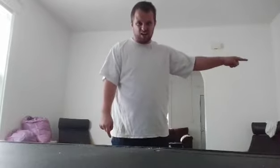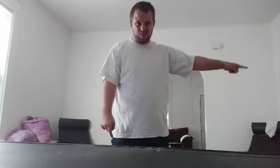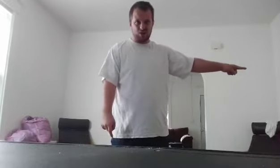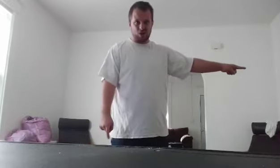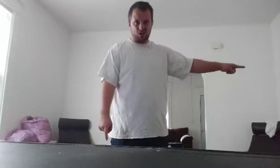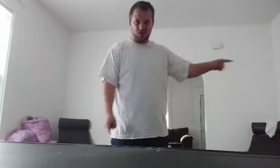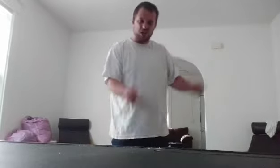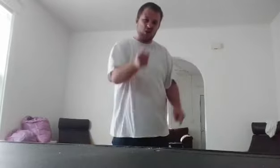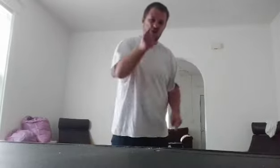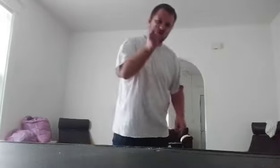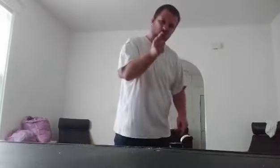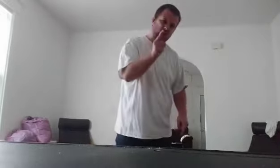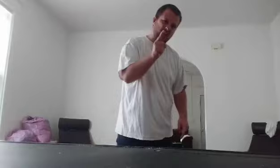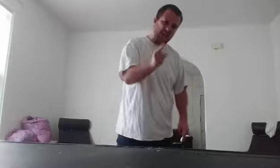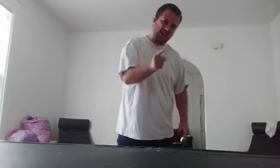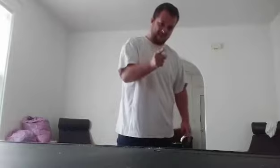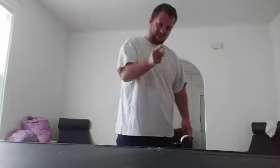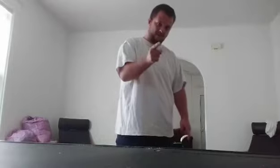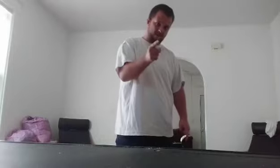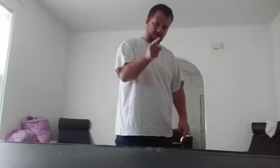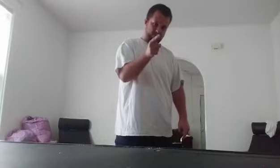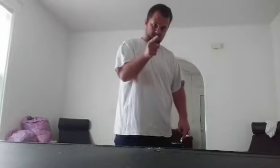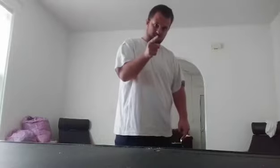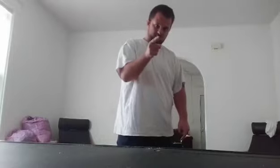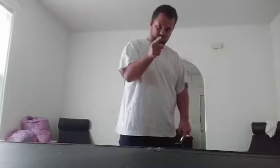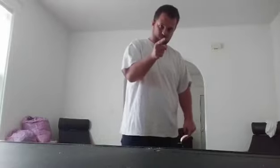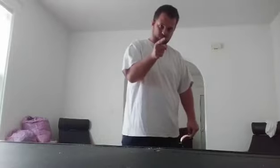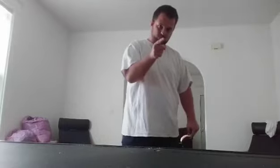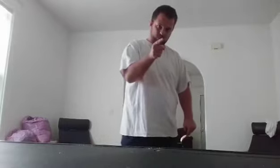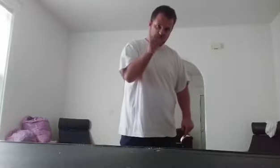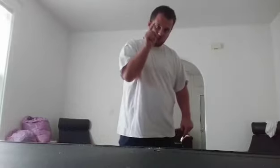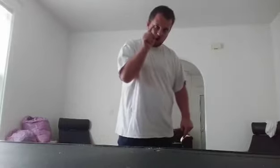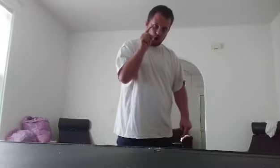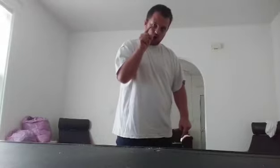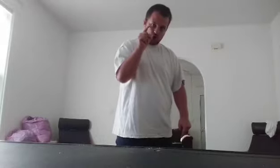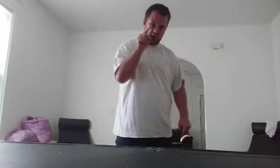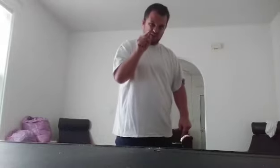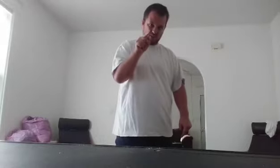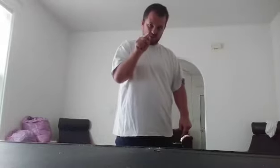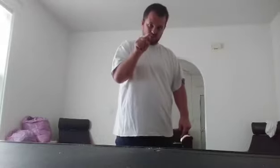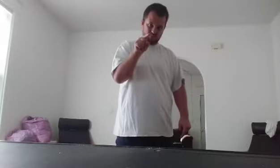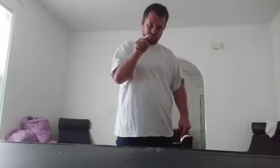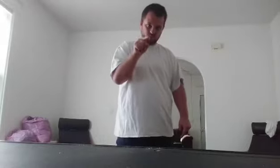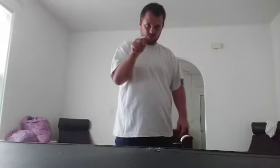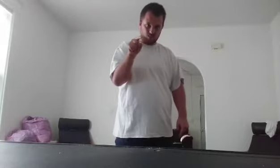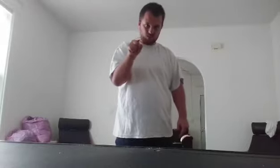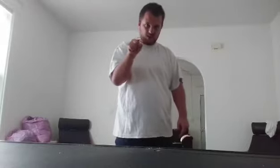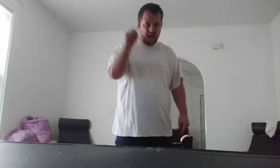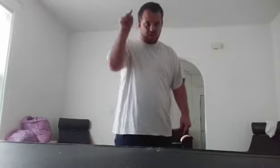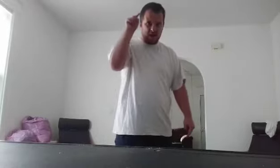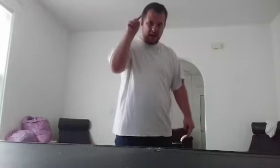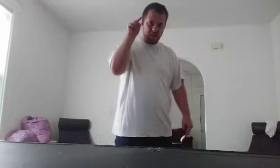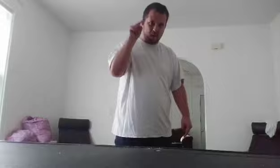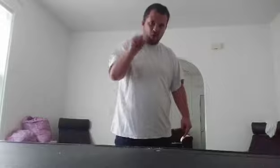him with an arc kick, you're going to get the arc driver. And I'm going to end both